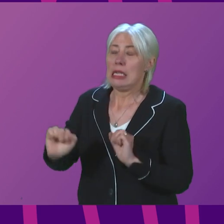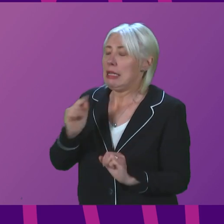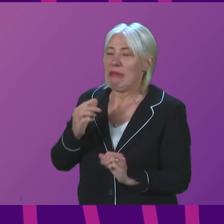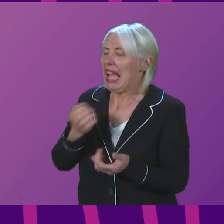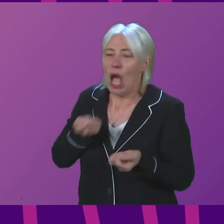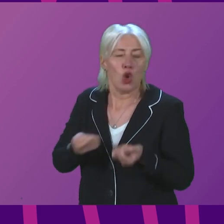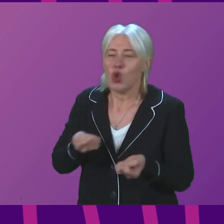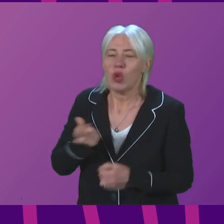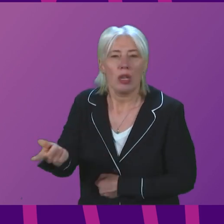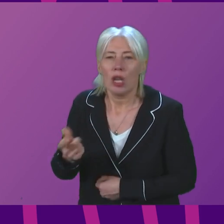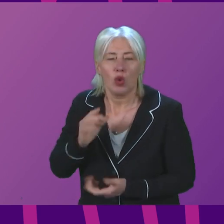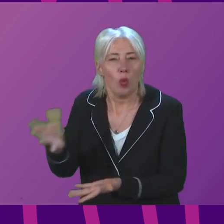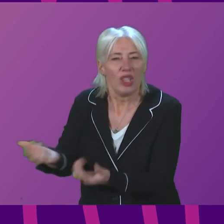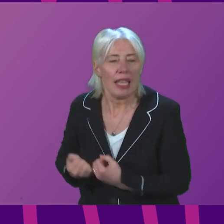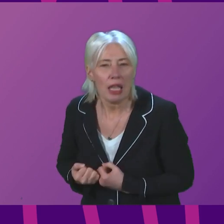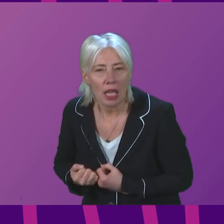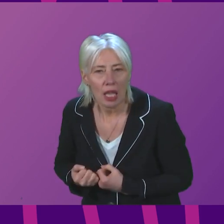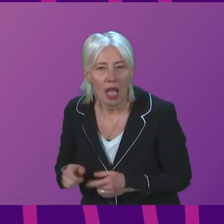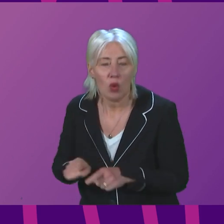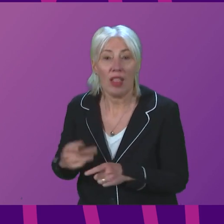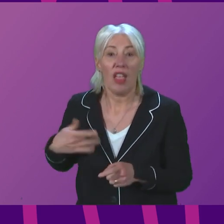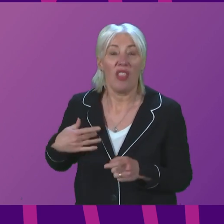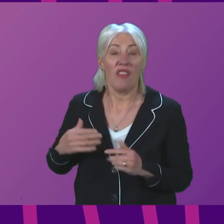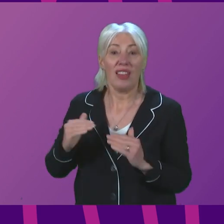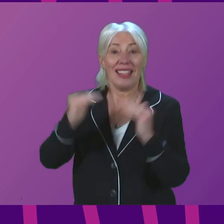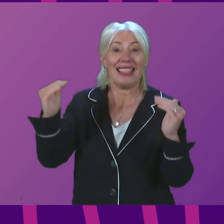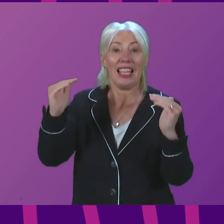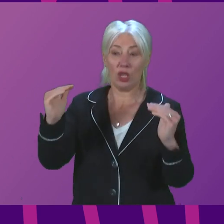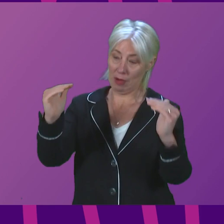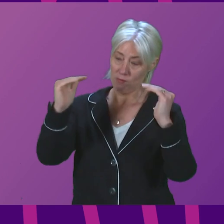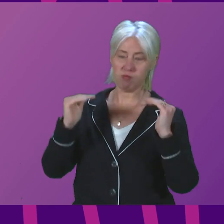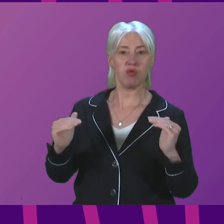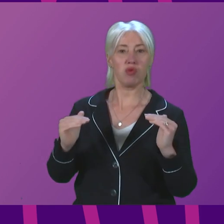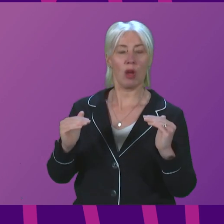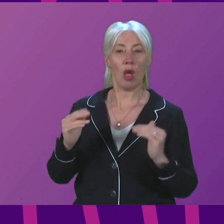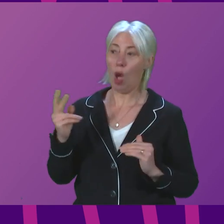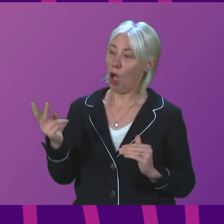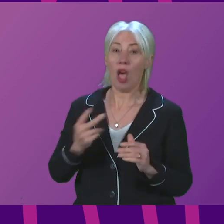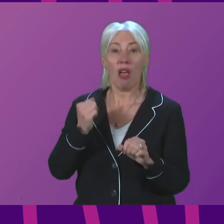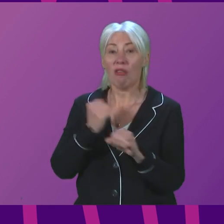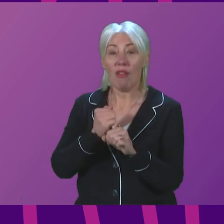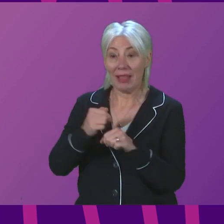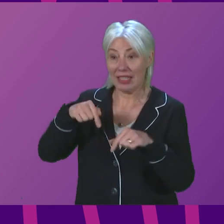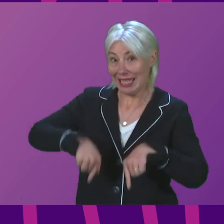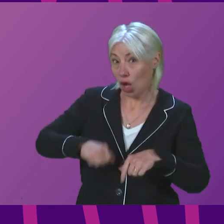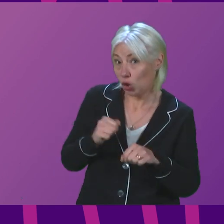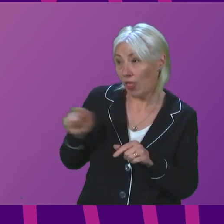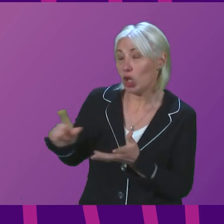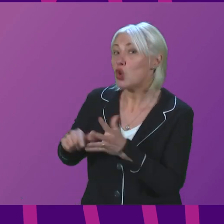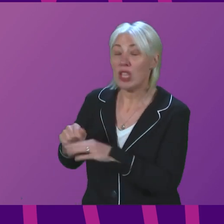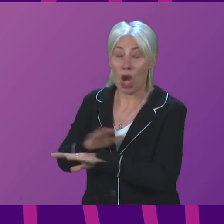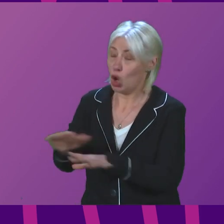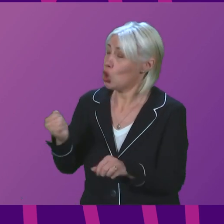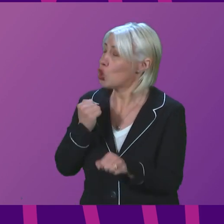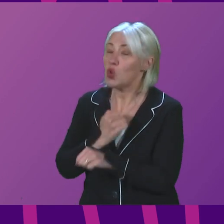And in the face of the biggest drop in living standards since the Second World War, both our governments are not doing enough. Instead of